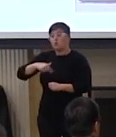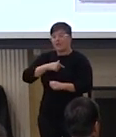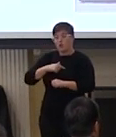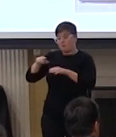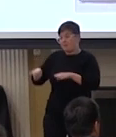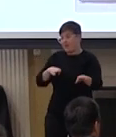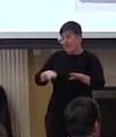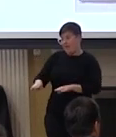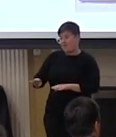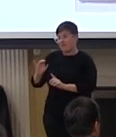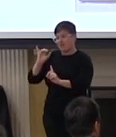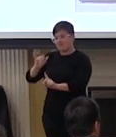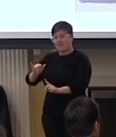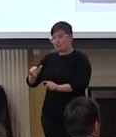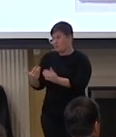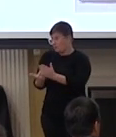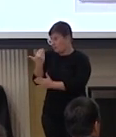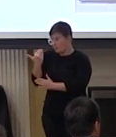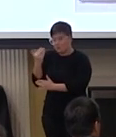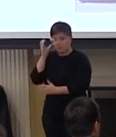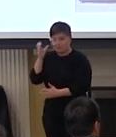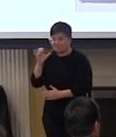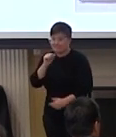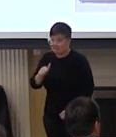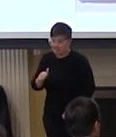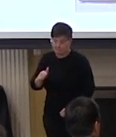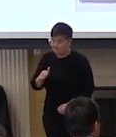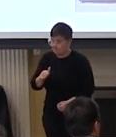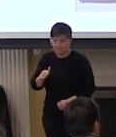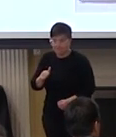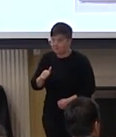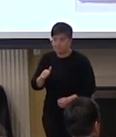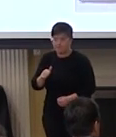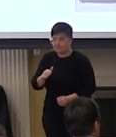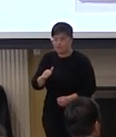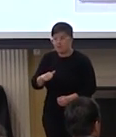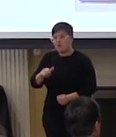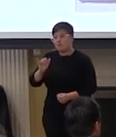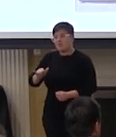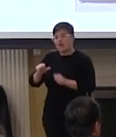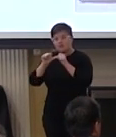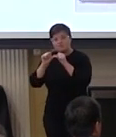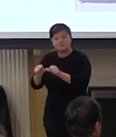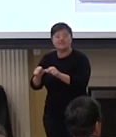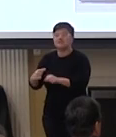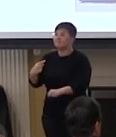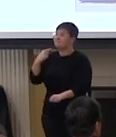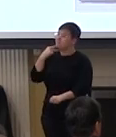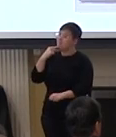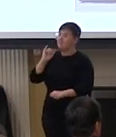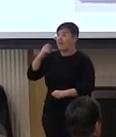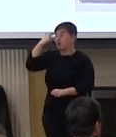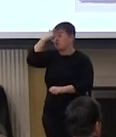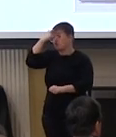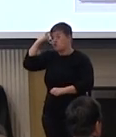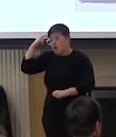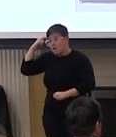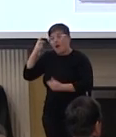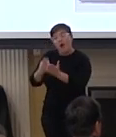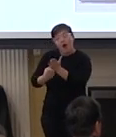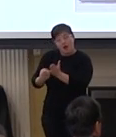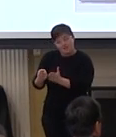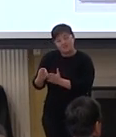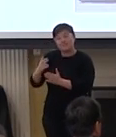acting as if it is new but it isn't and I think that I that perpetual letdown in that trauma to be honest